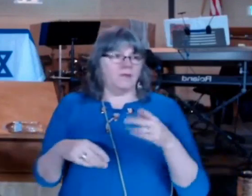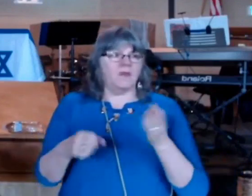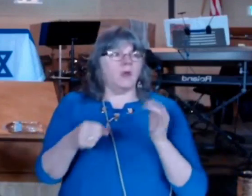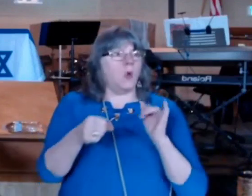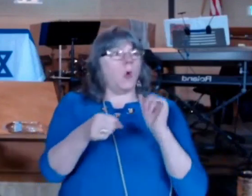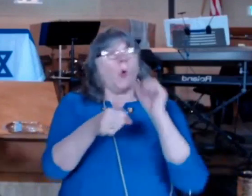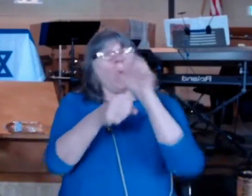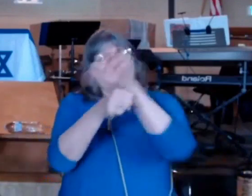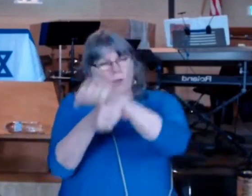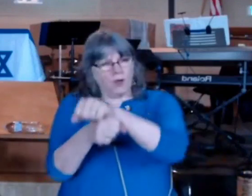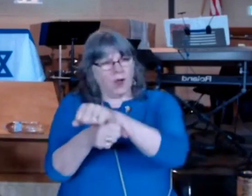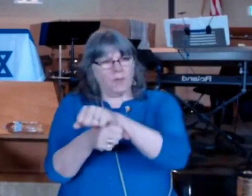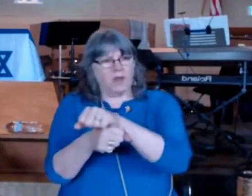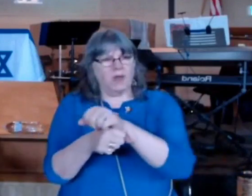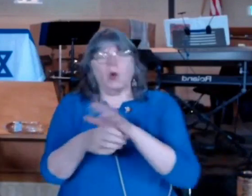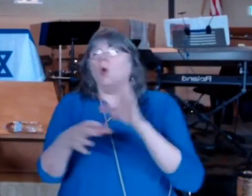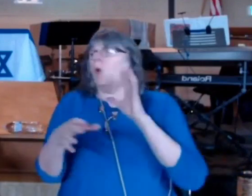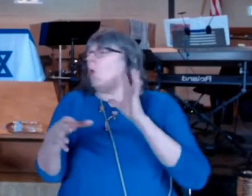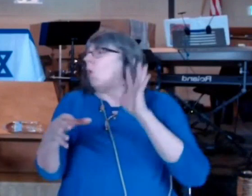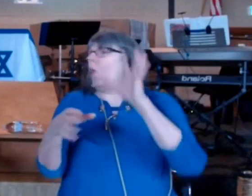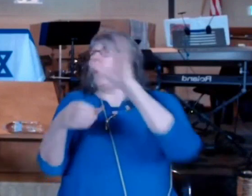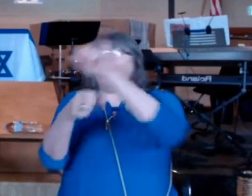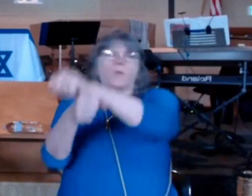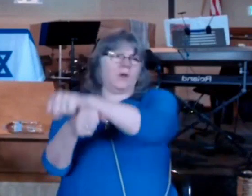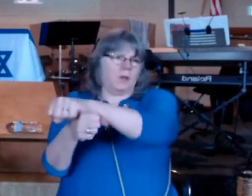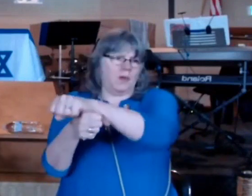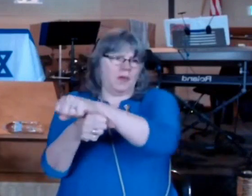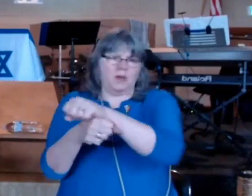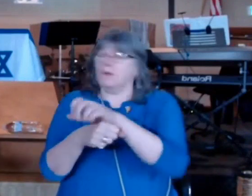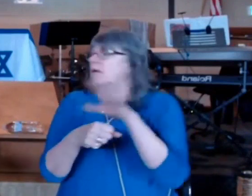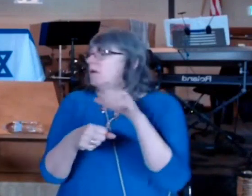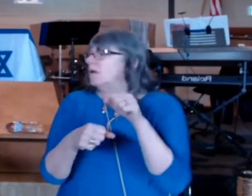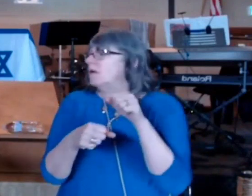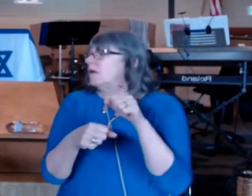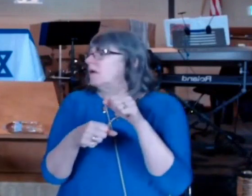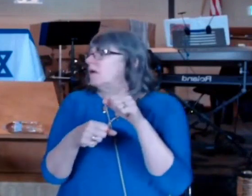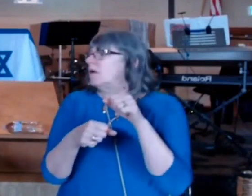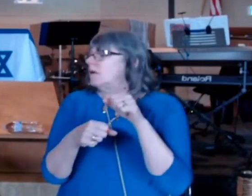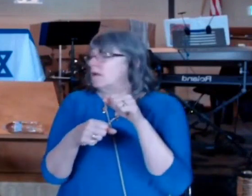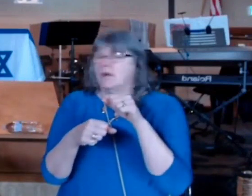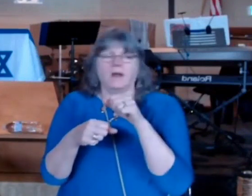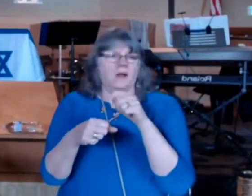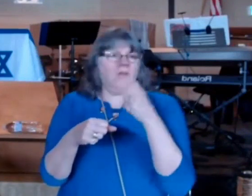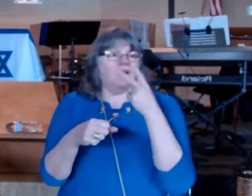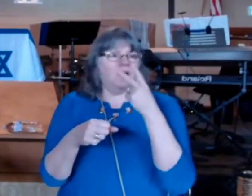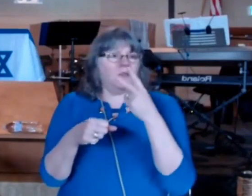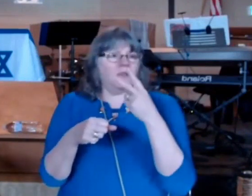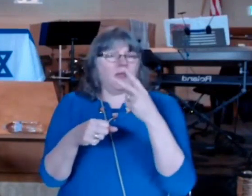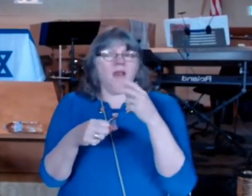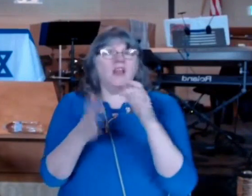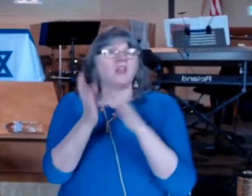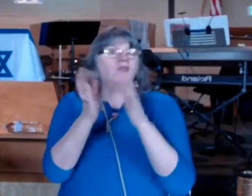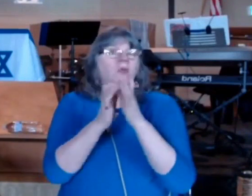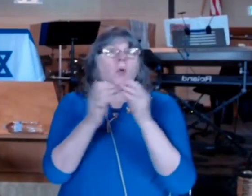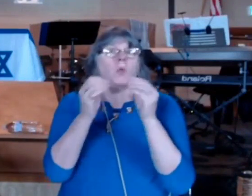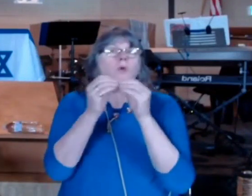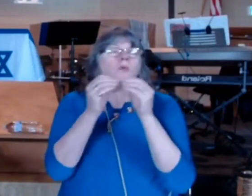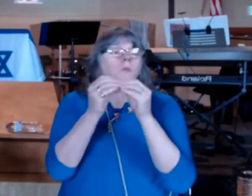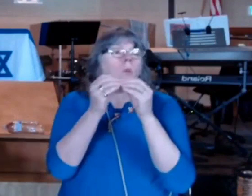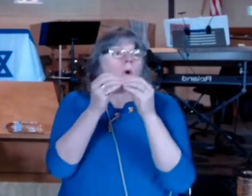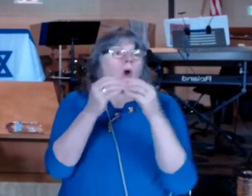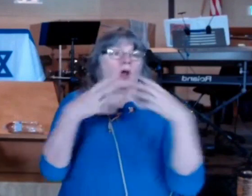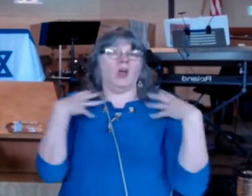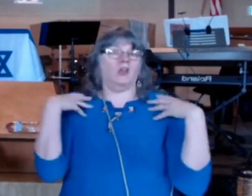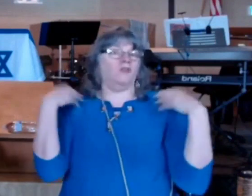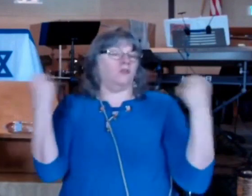an overpowering of the statuses of clean and unclean instead of becoming